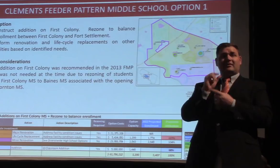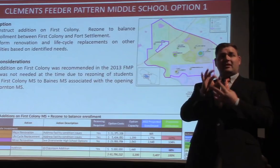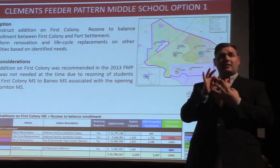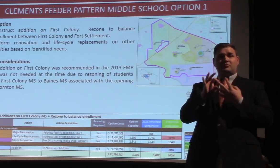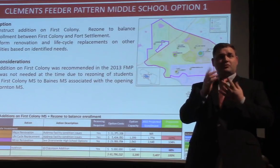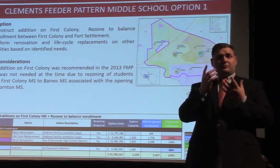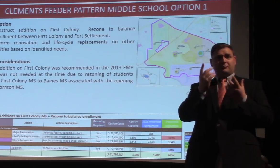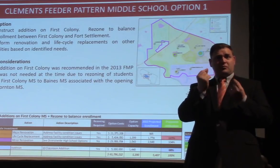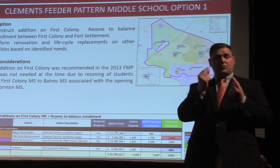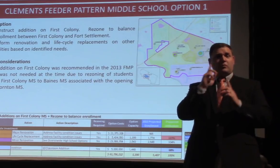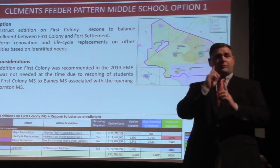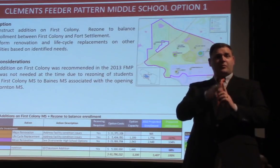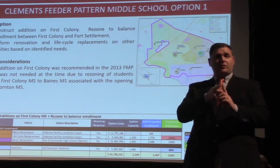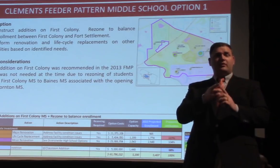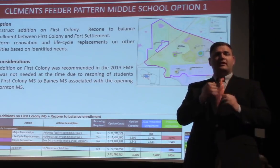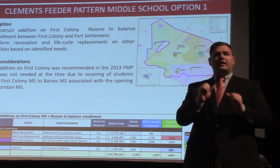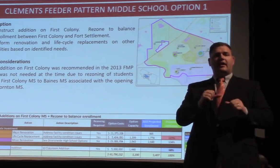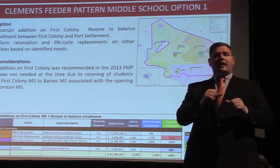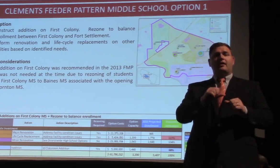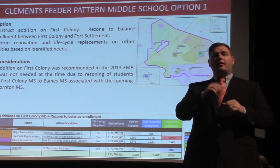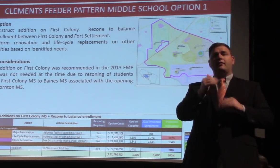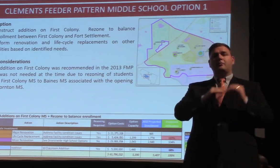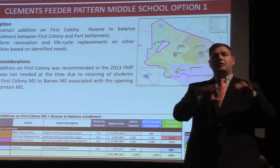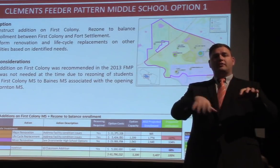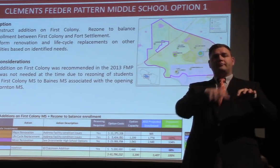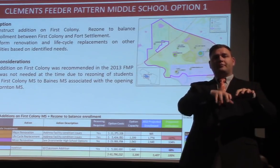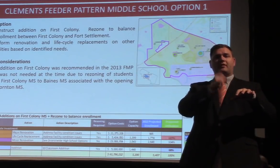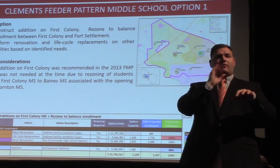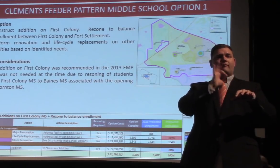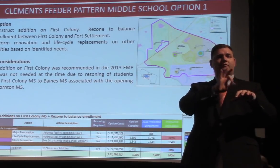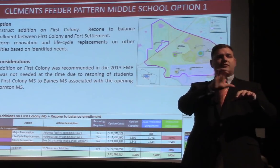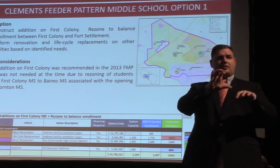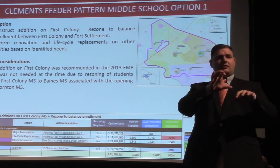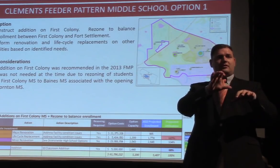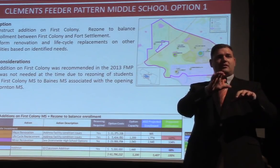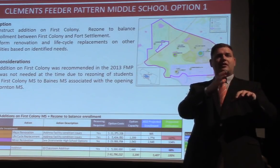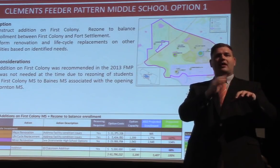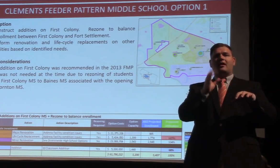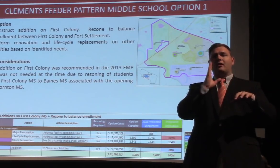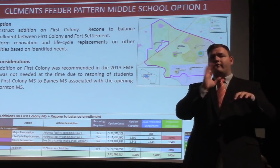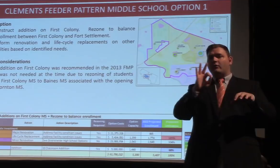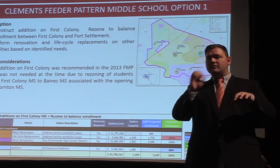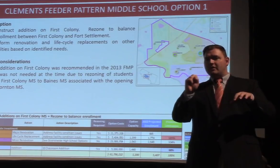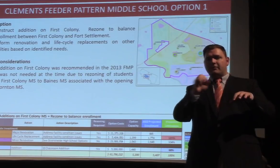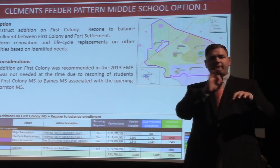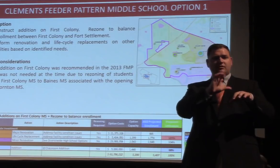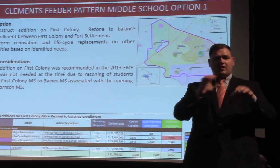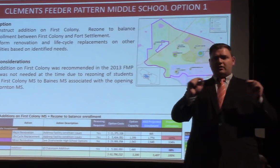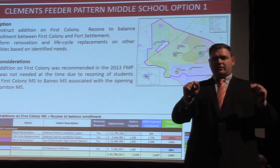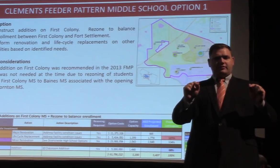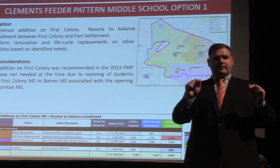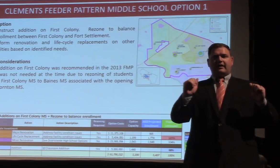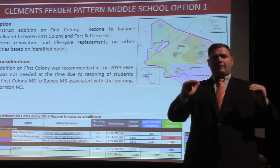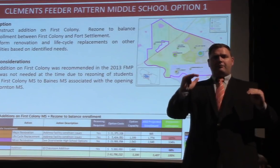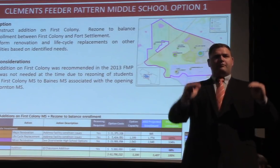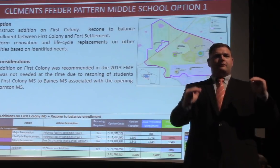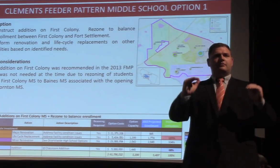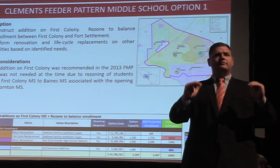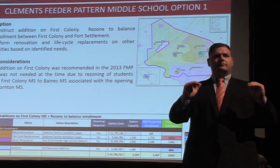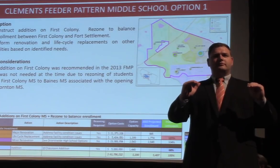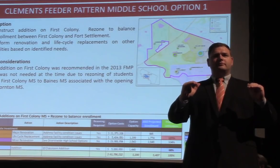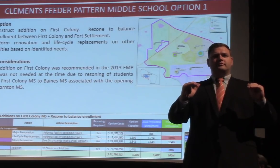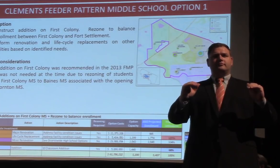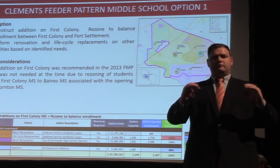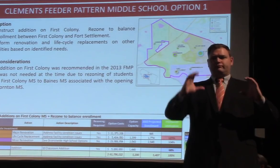First Colony, and then perhaps looking at balancing the enrollment between First Colony and Fort Settlement within the feeder pattern. I want to be very